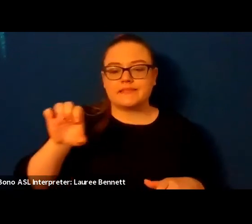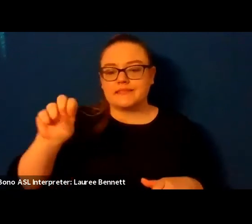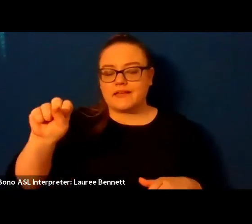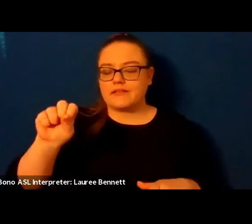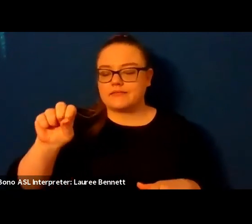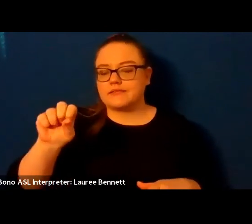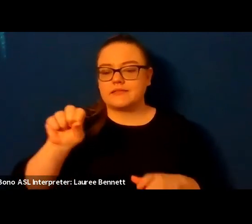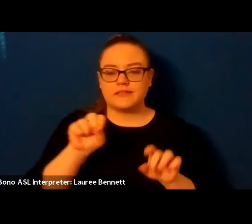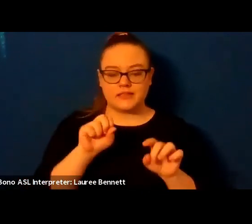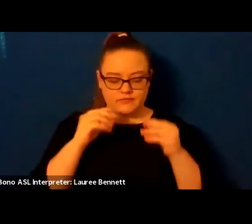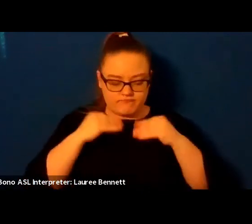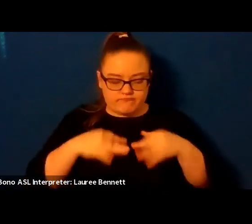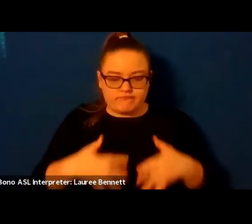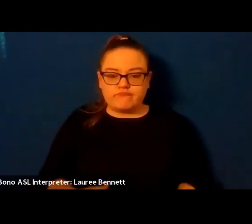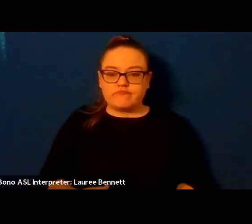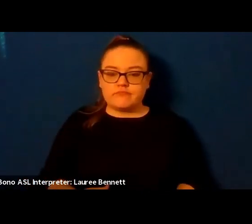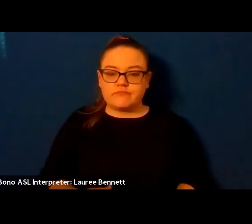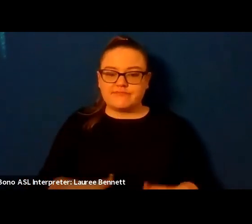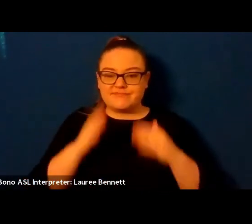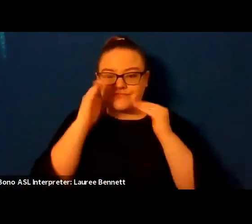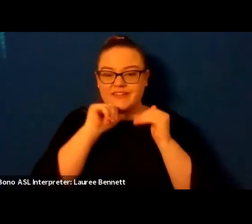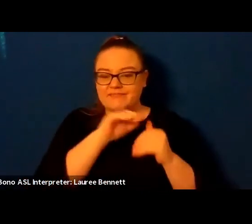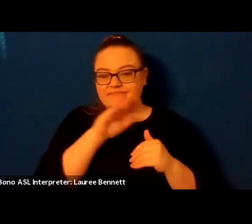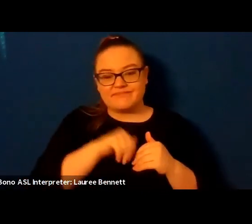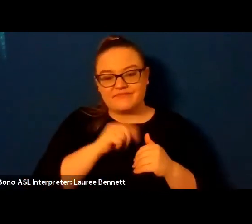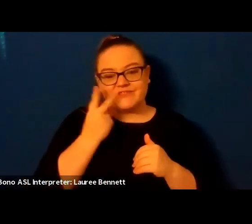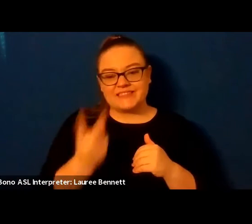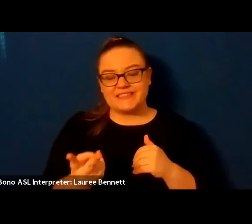of organs i hope i never see thank you